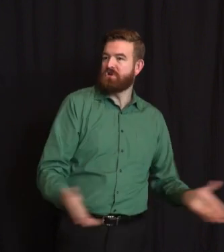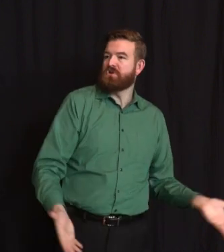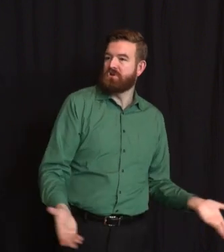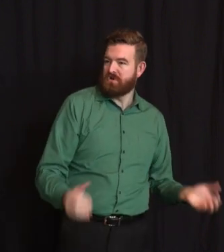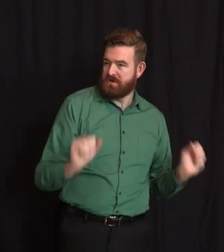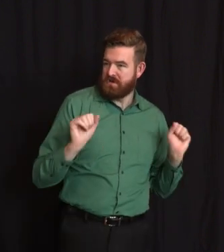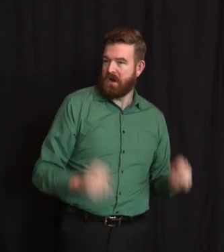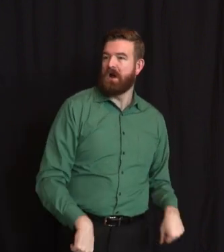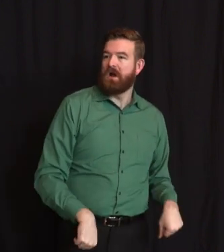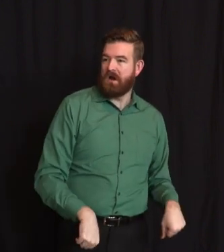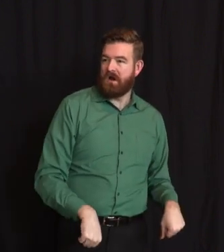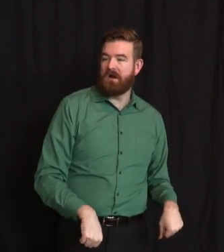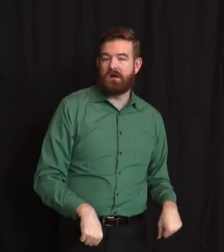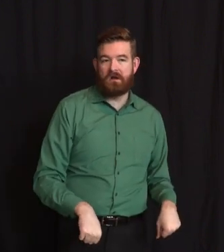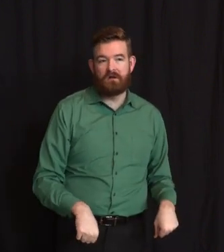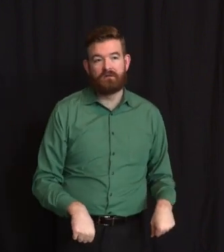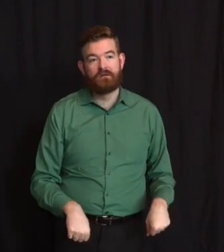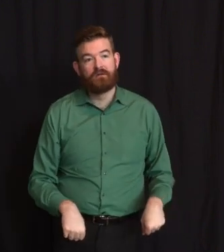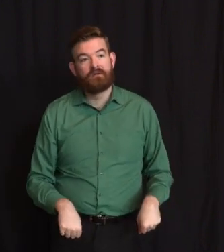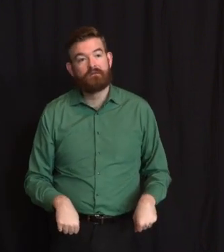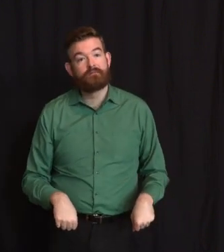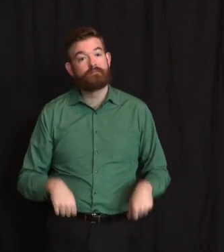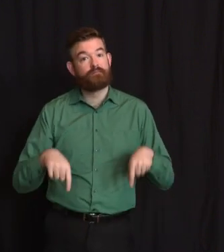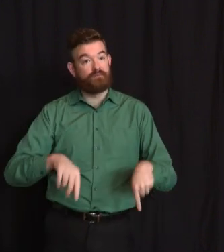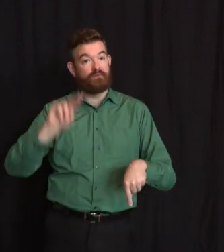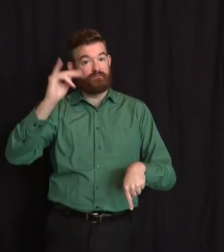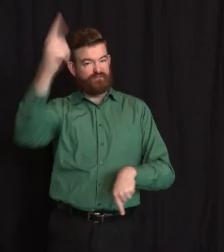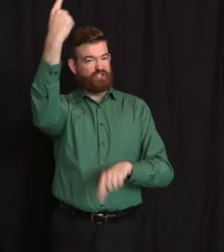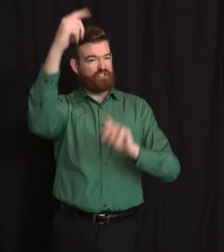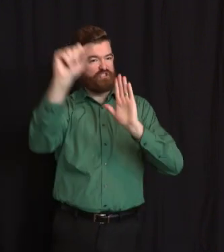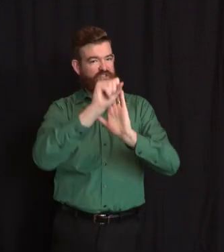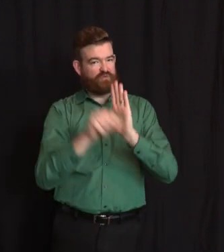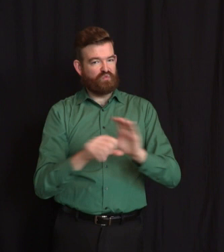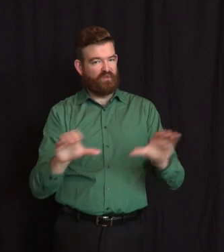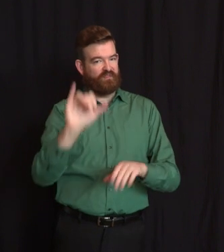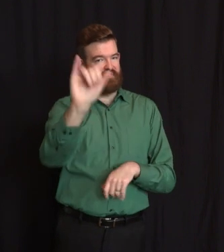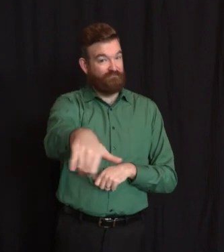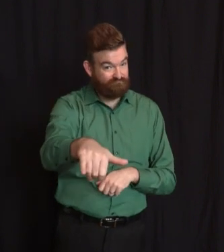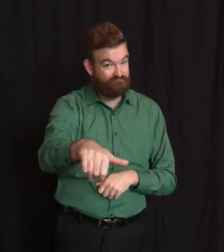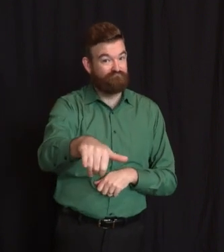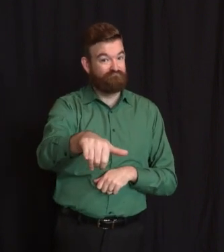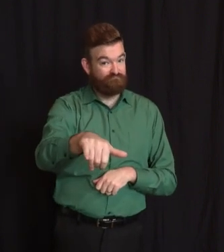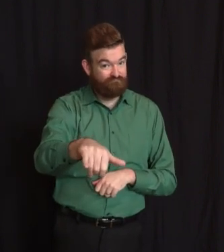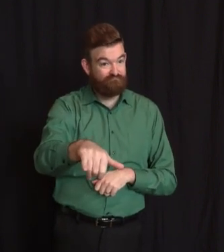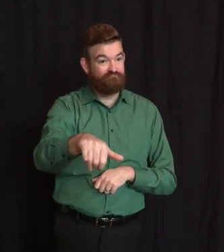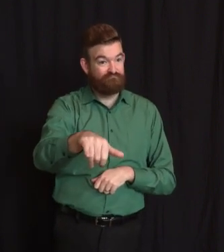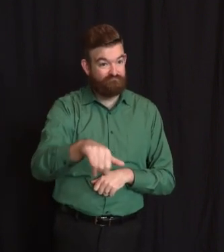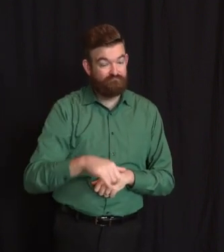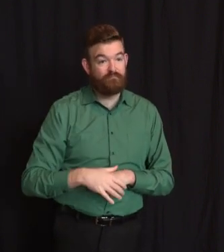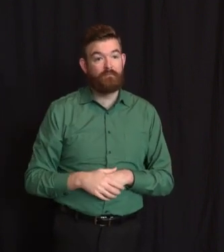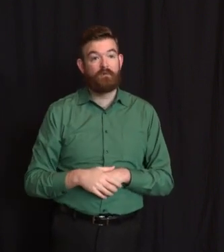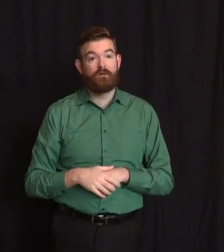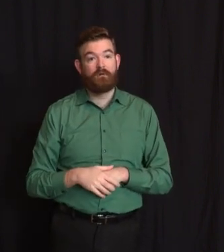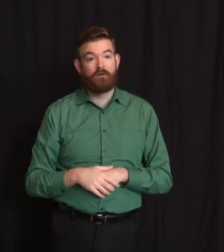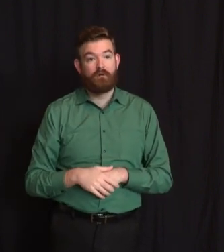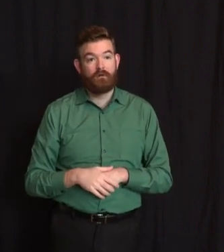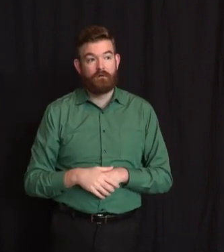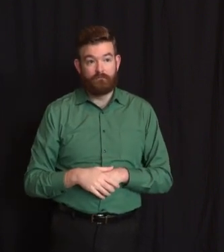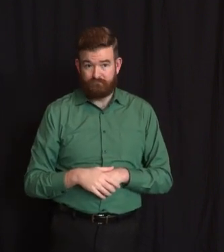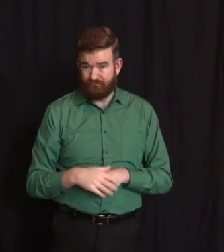This is a state where the immigrant experience is writ large in our collective history. This is a state where people from all over the